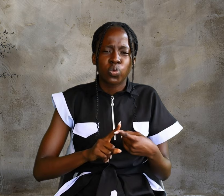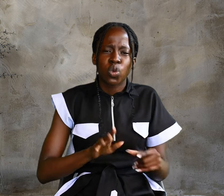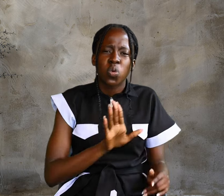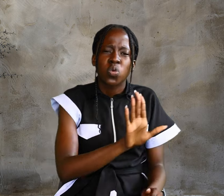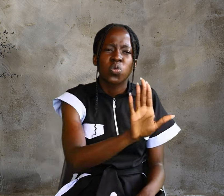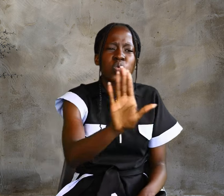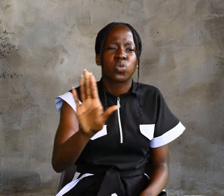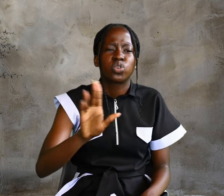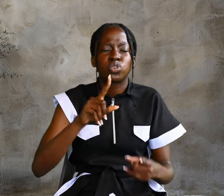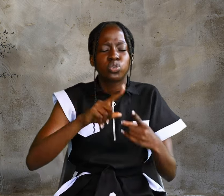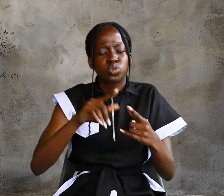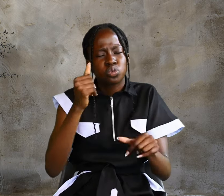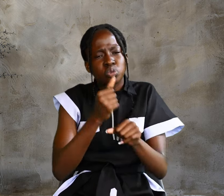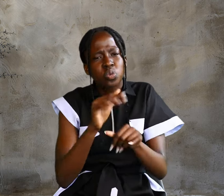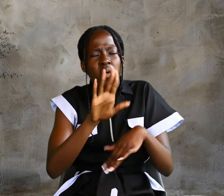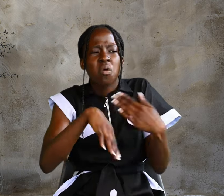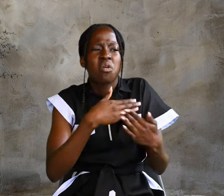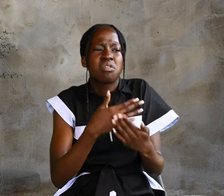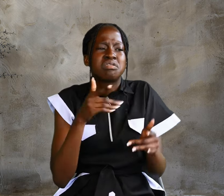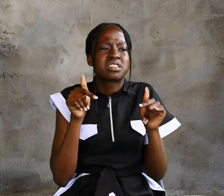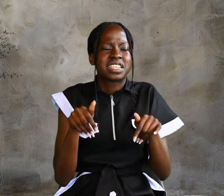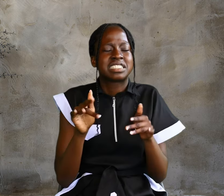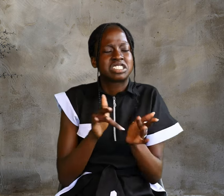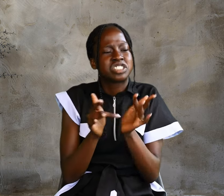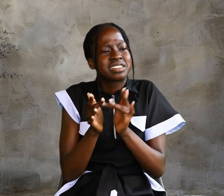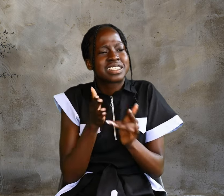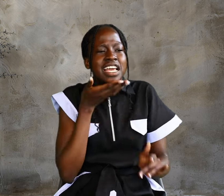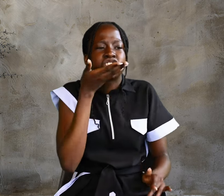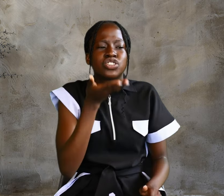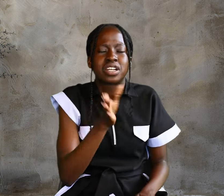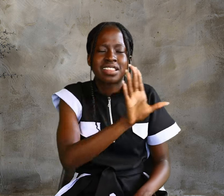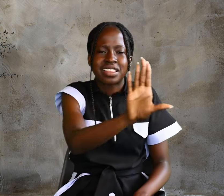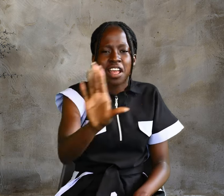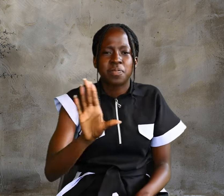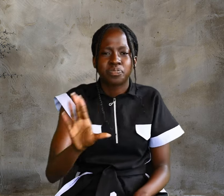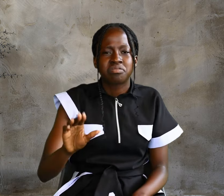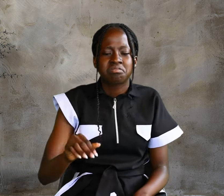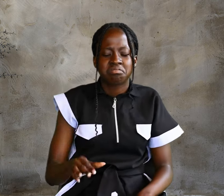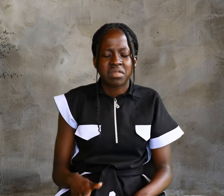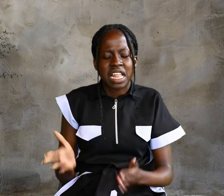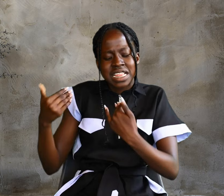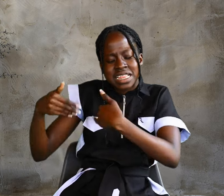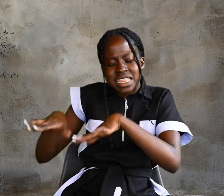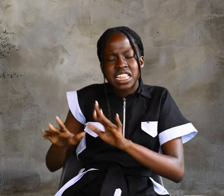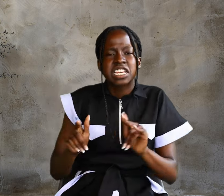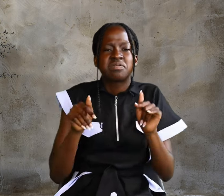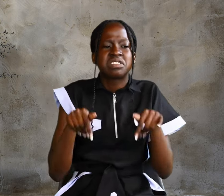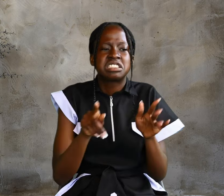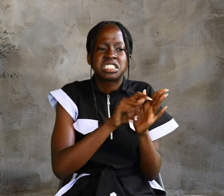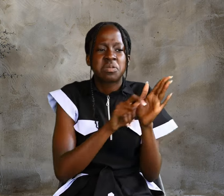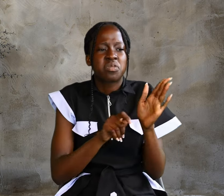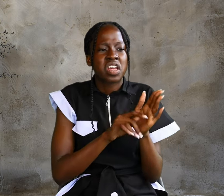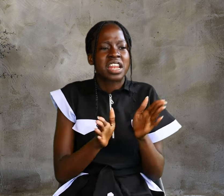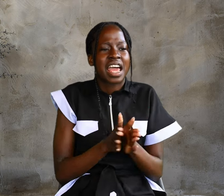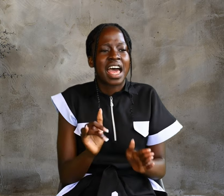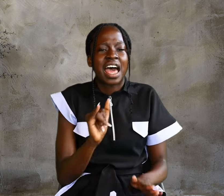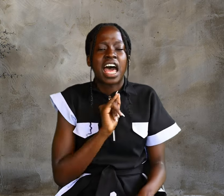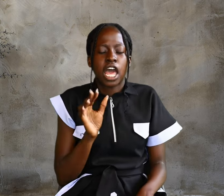Jesus answered them, Destroy this temple And I will raise it again In